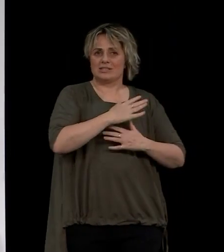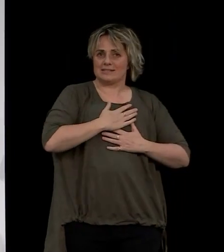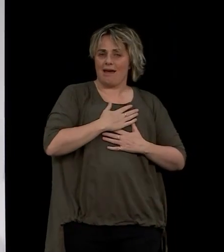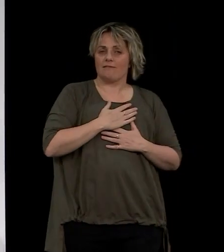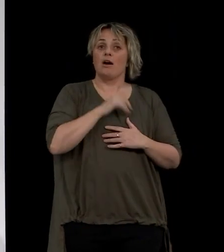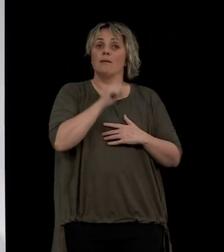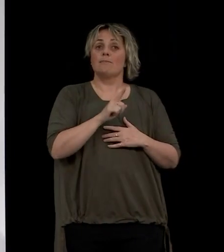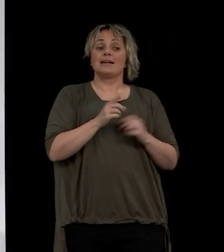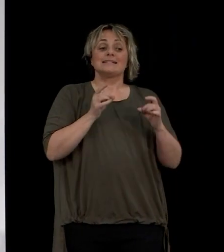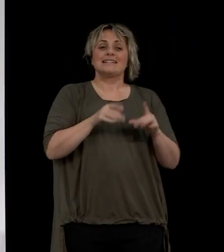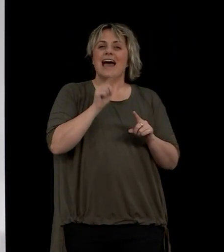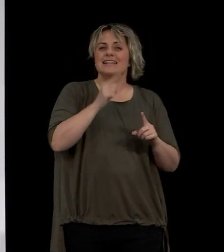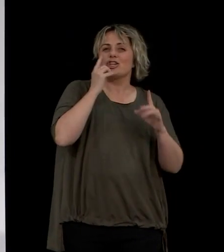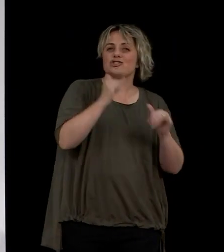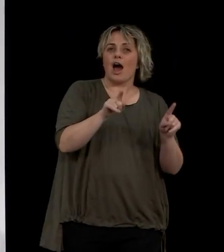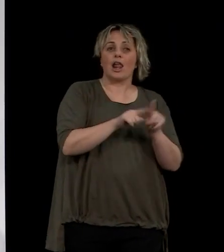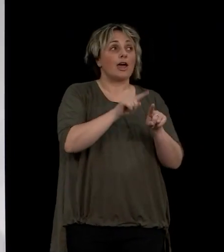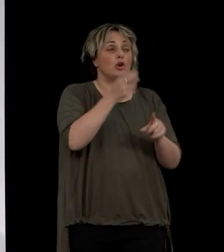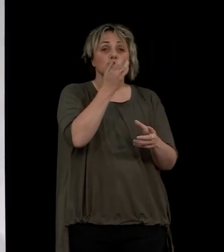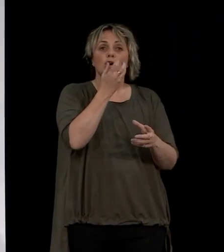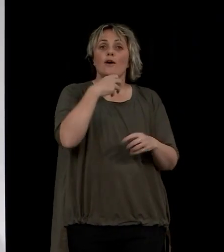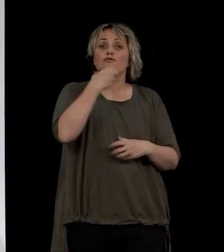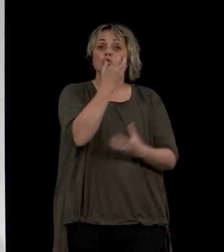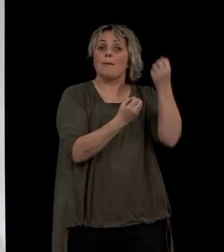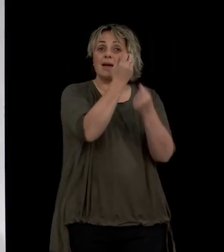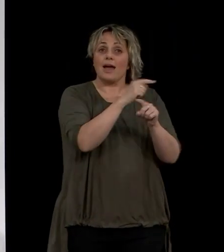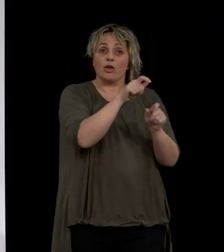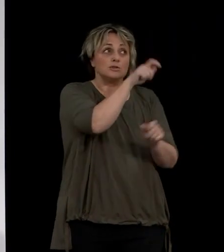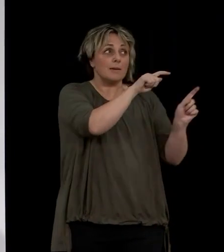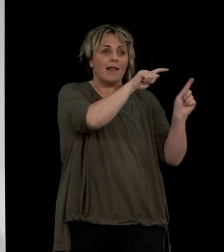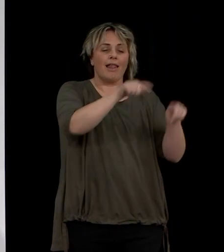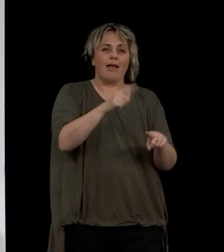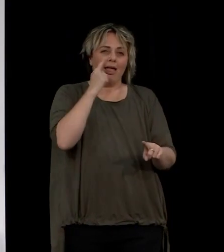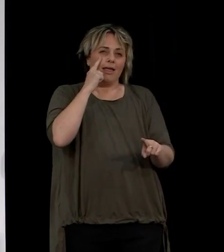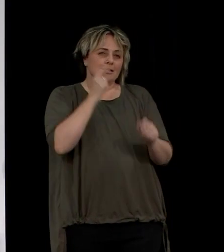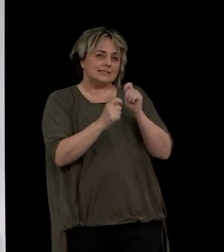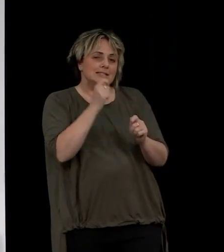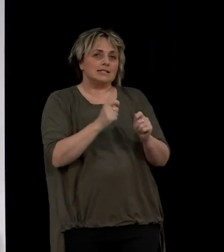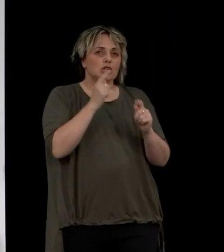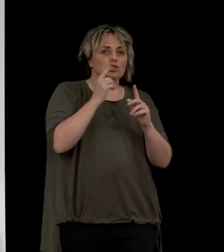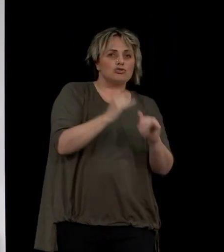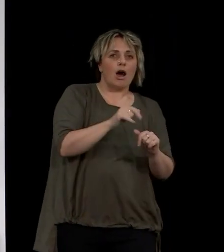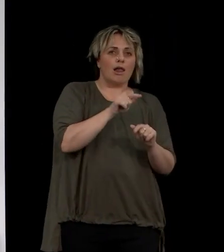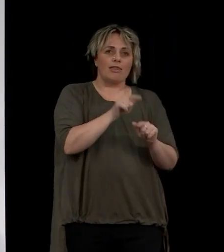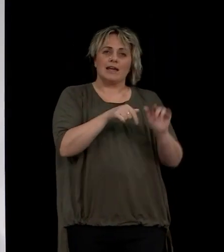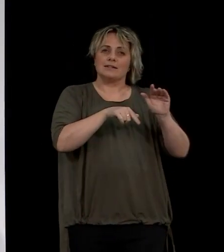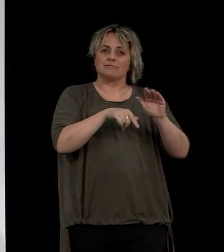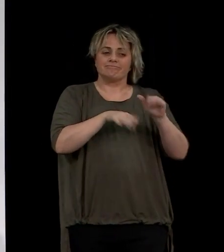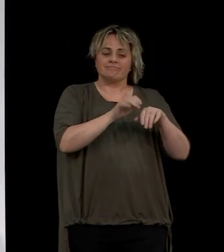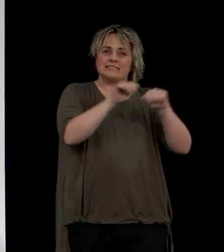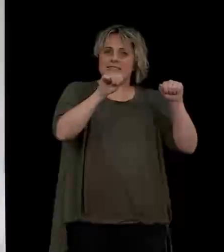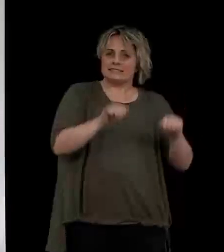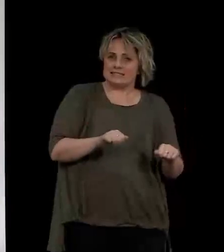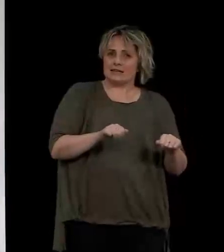enables us to trial what is a pseudo-form of shortened isolation enabled in order to